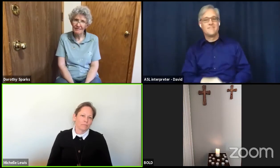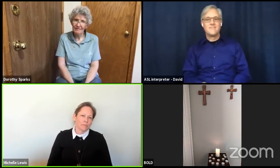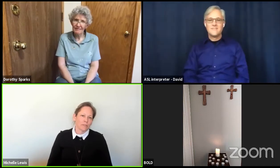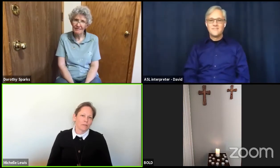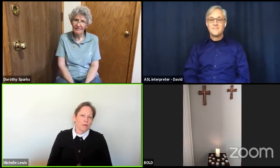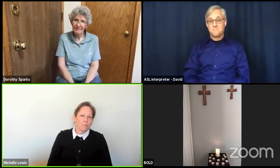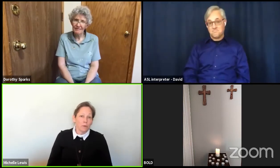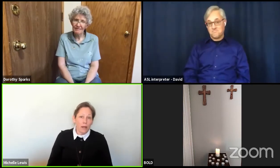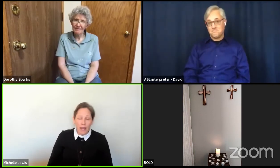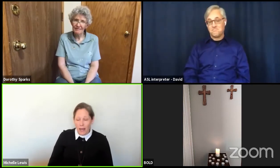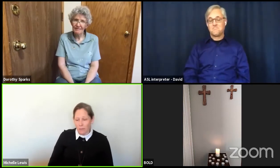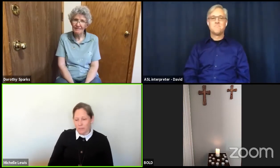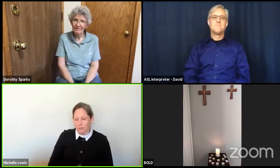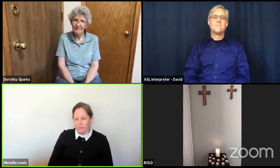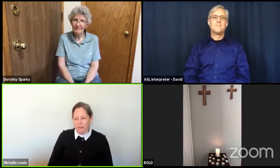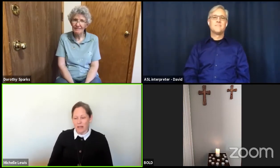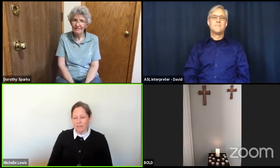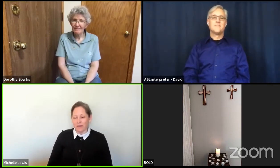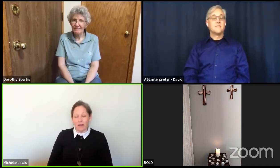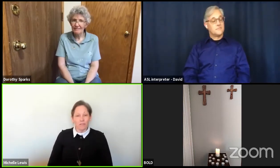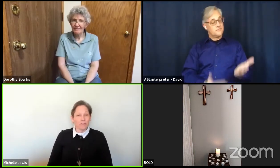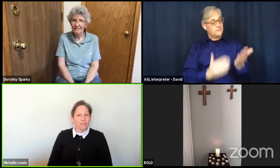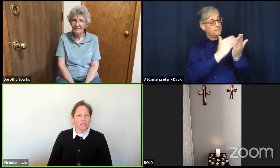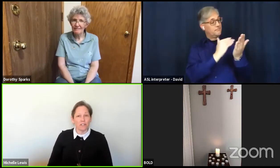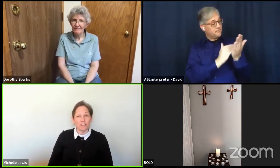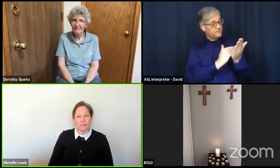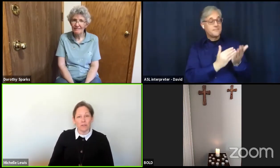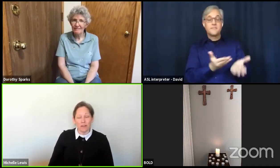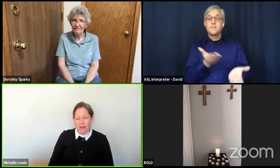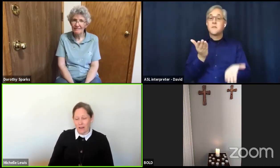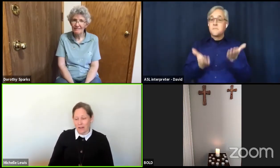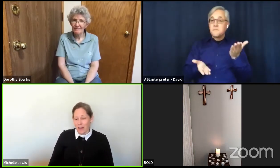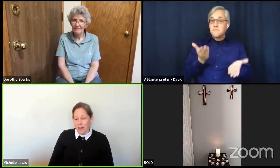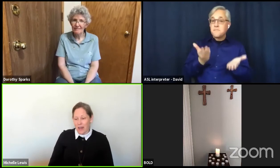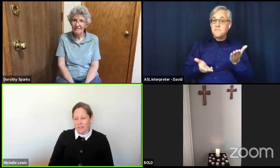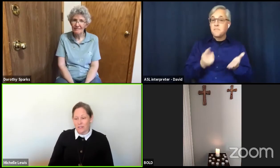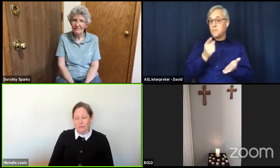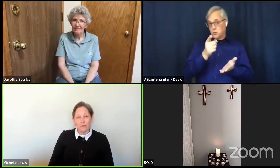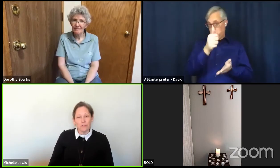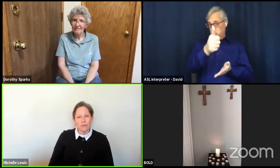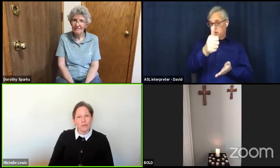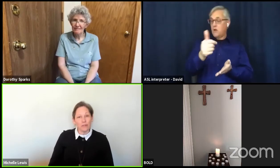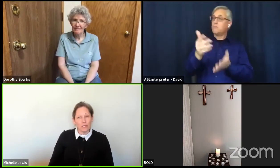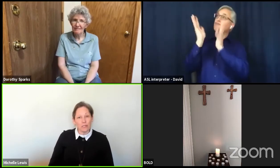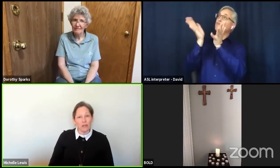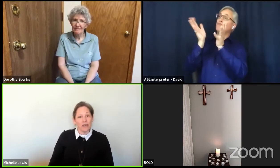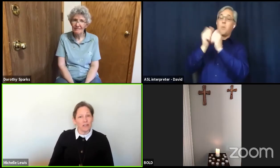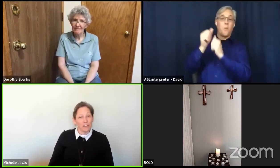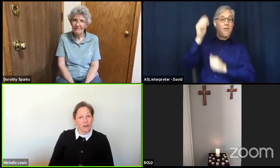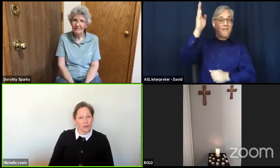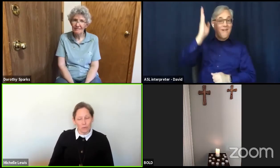Perhaps you've been having conversations with God as you do your spring yard work.